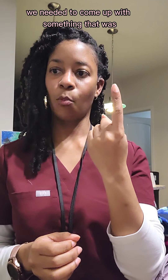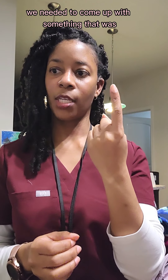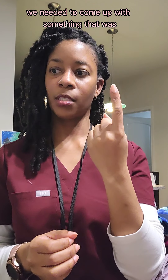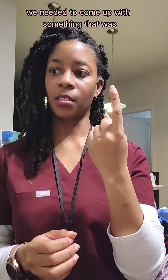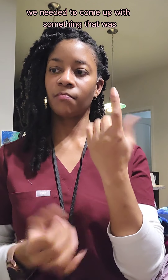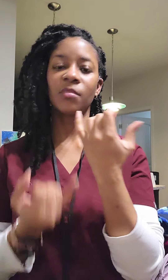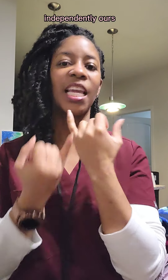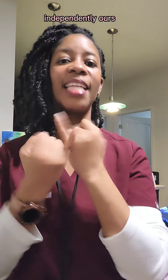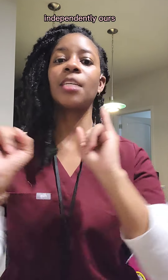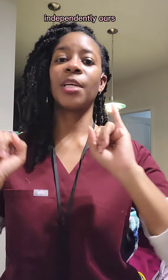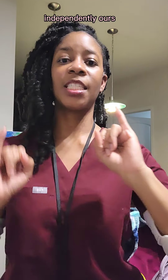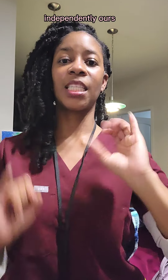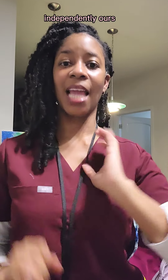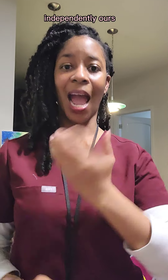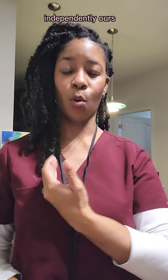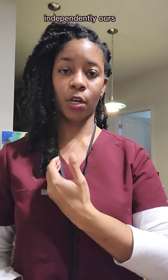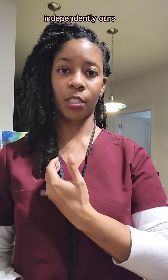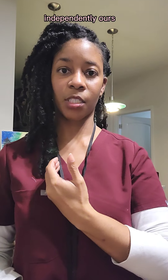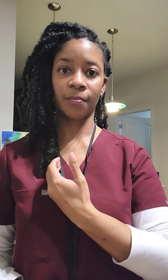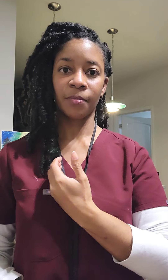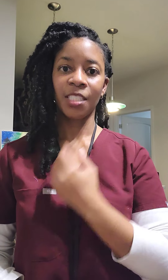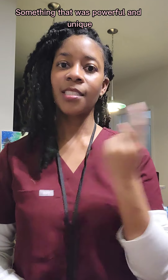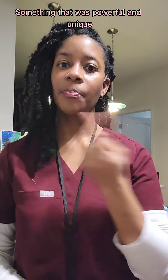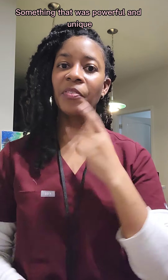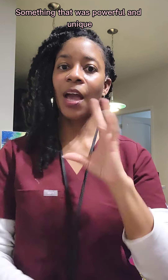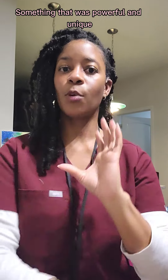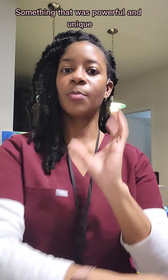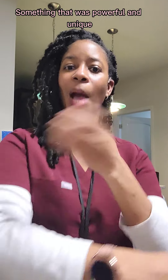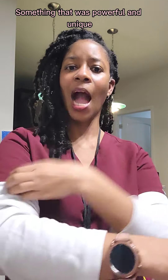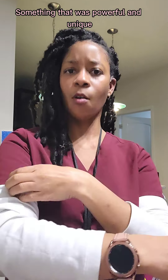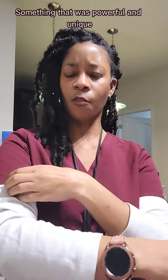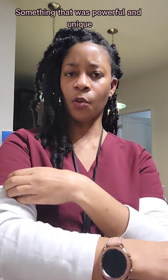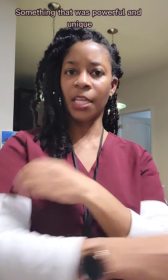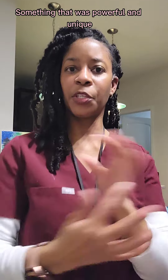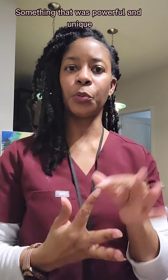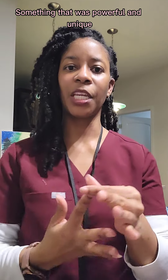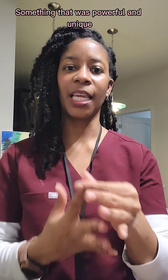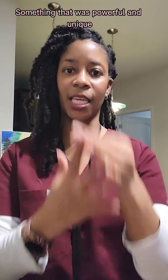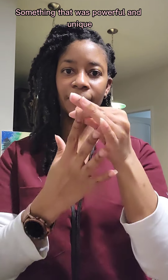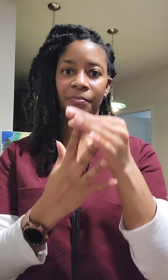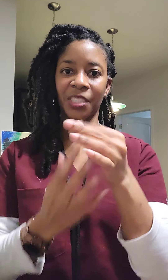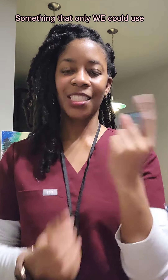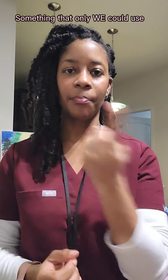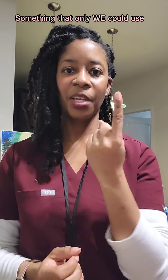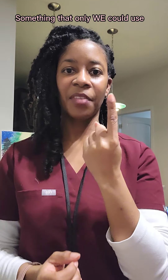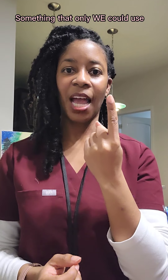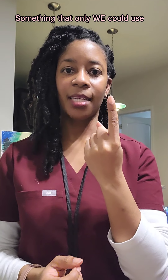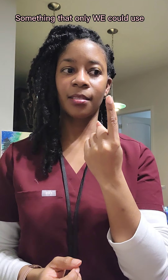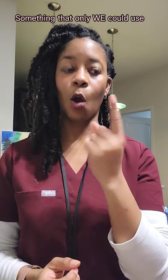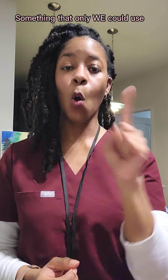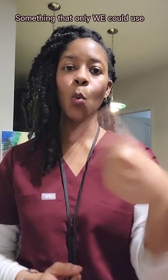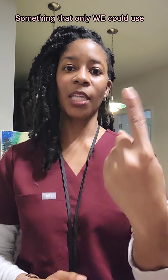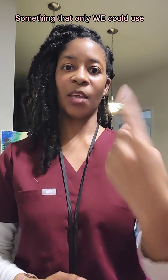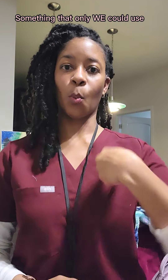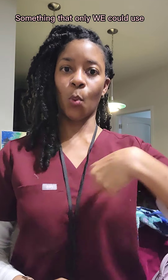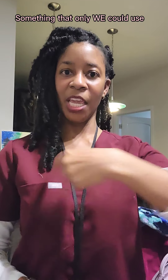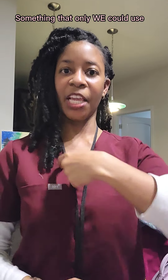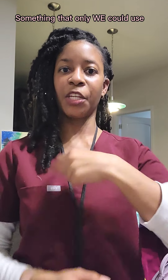was independently ours. Something that was powerful and unique. Something that only we could